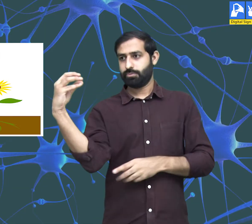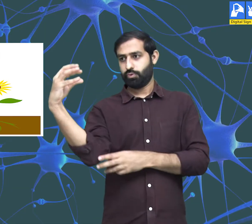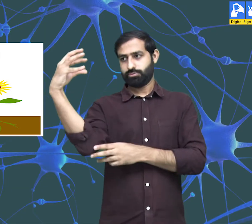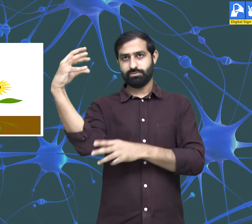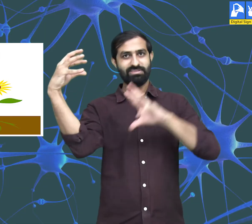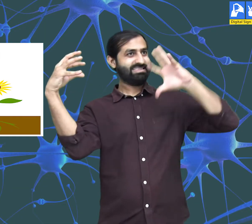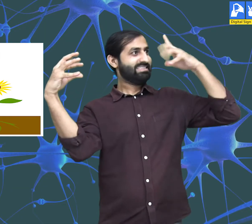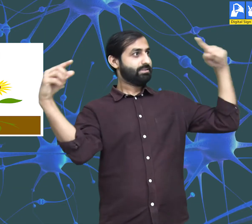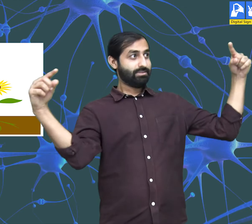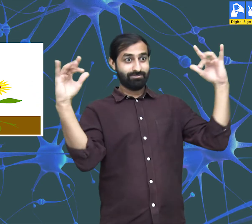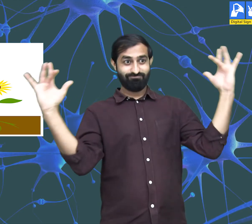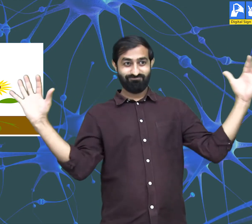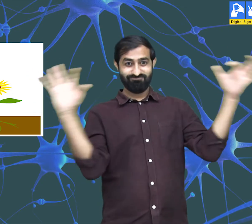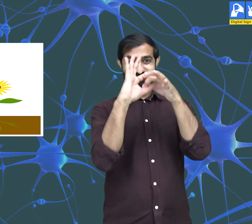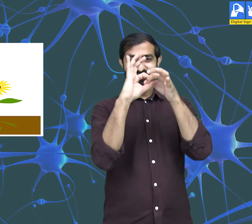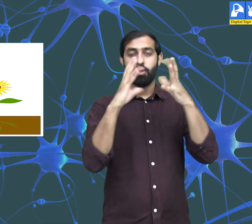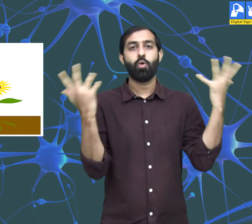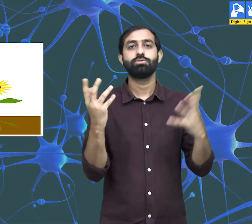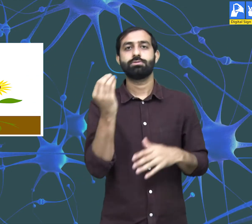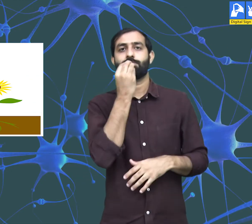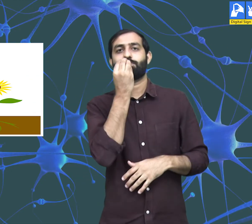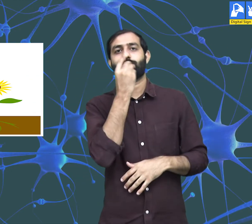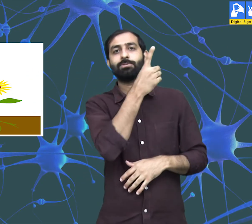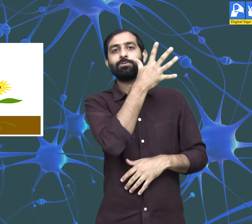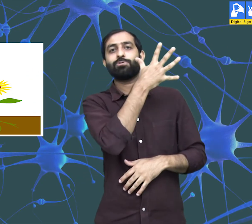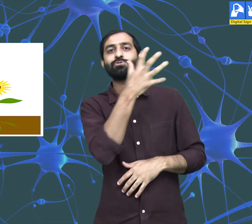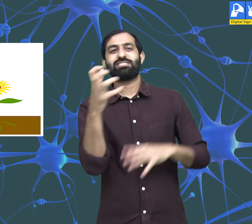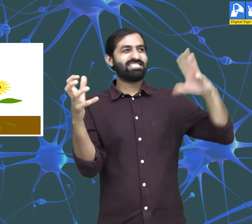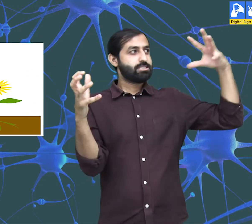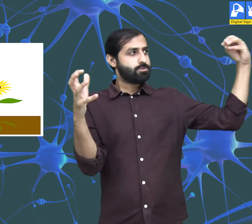Because the sun is a source of food for them.